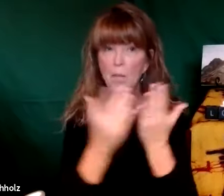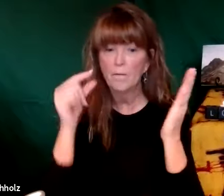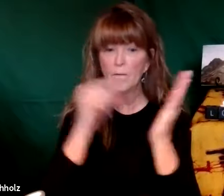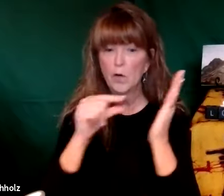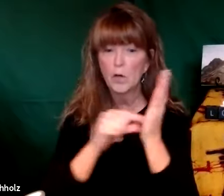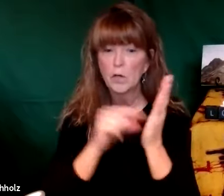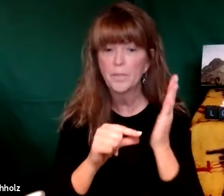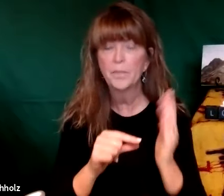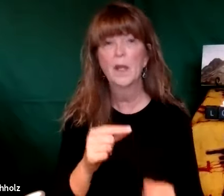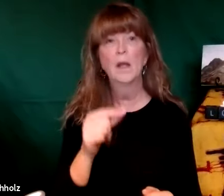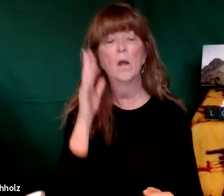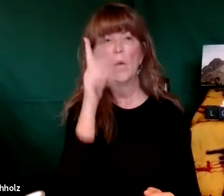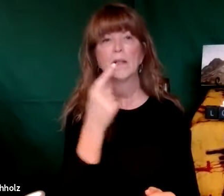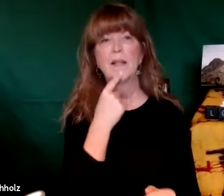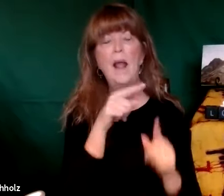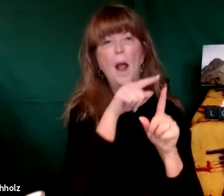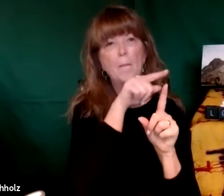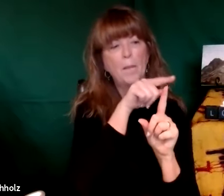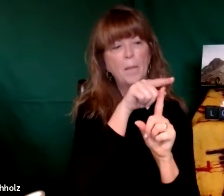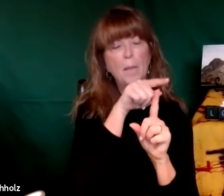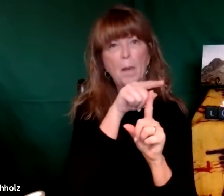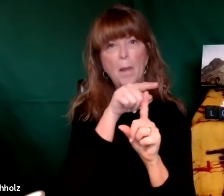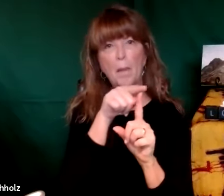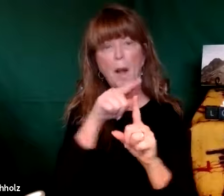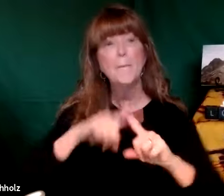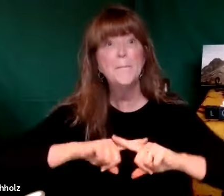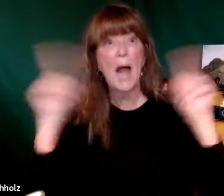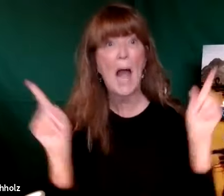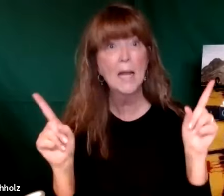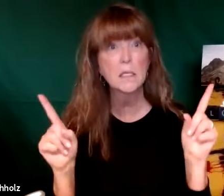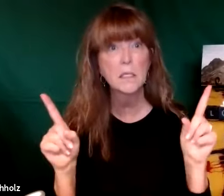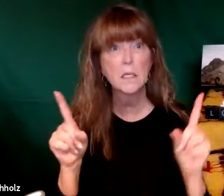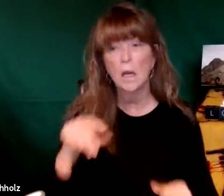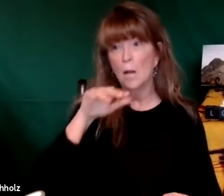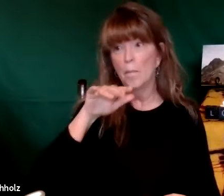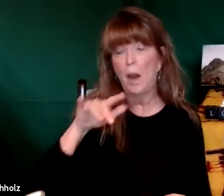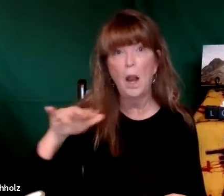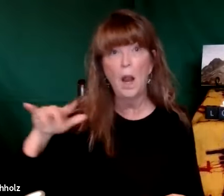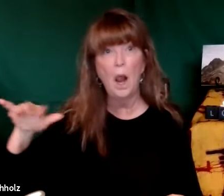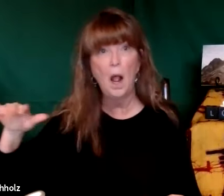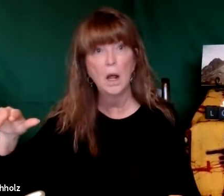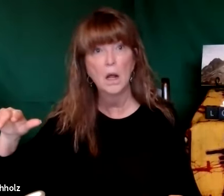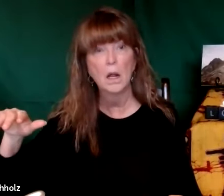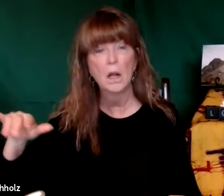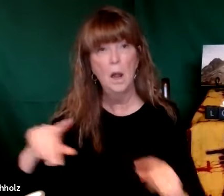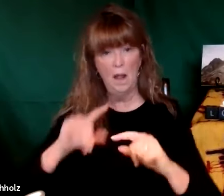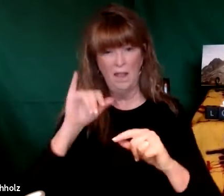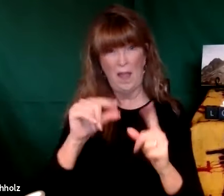you know many times there are Bible verses that will tell us a clause and then it will put in the